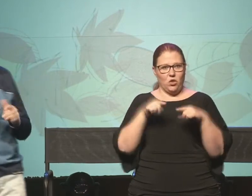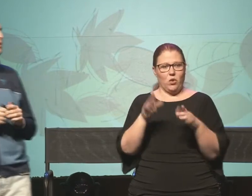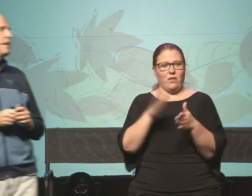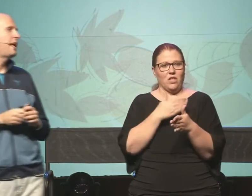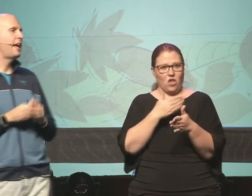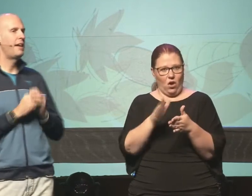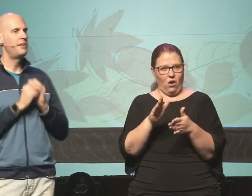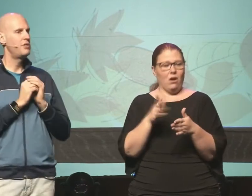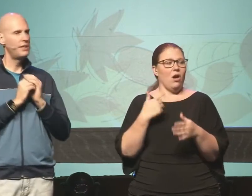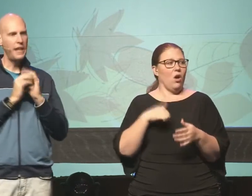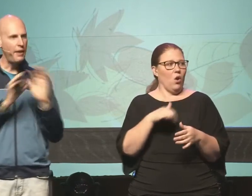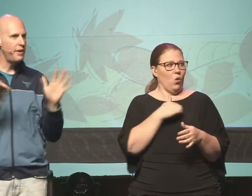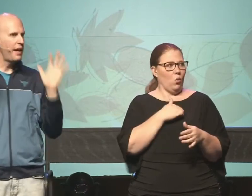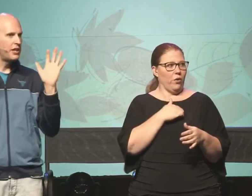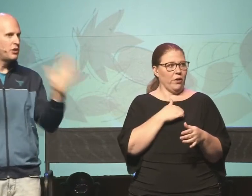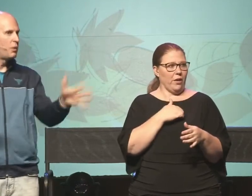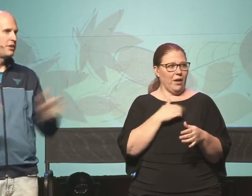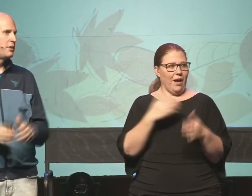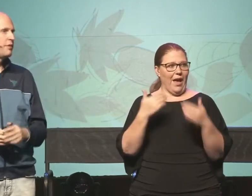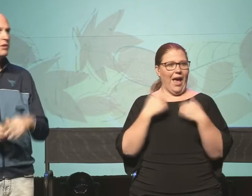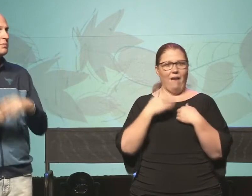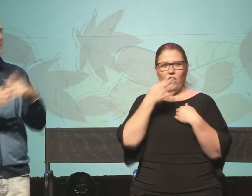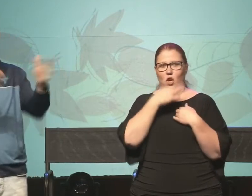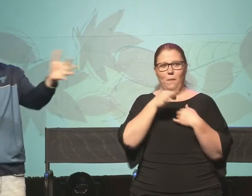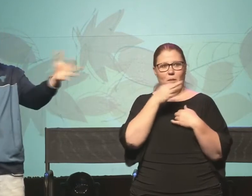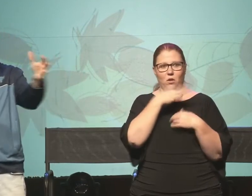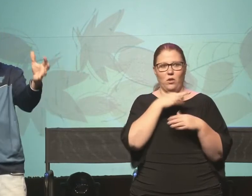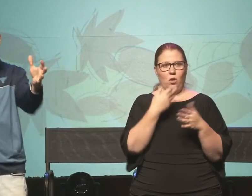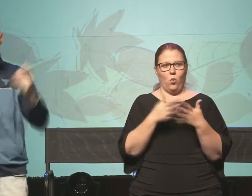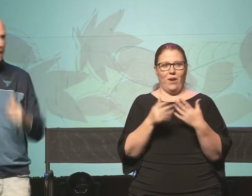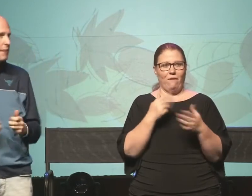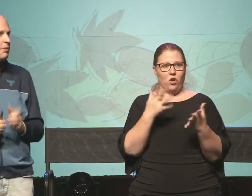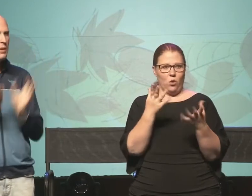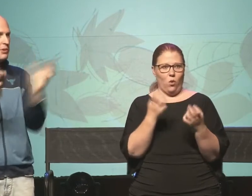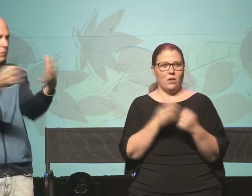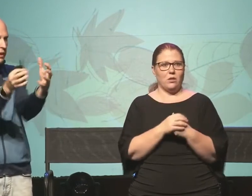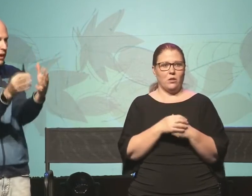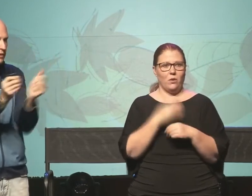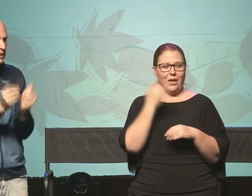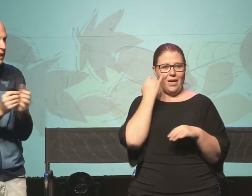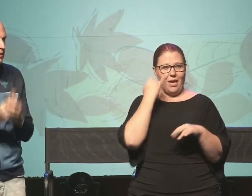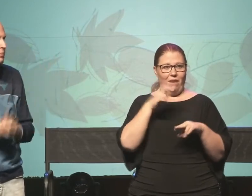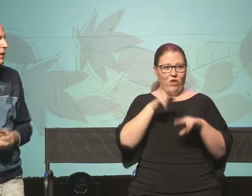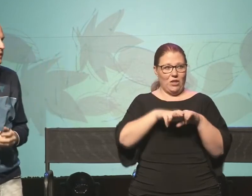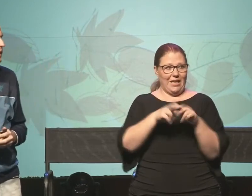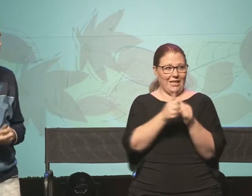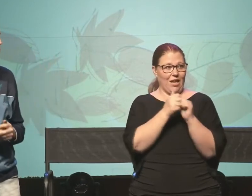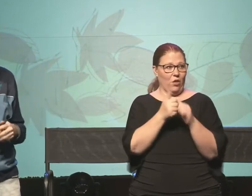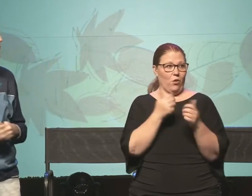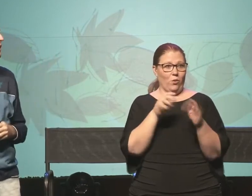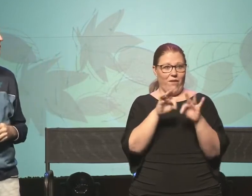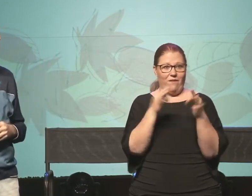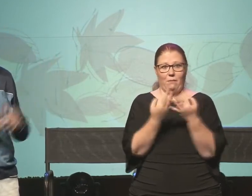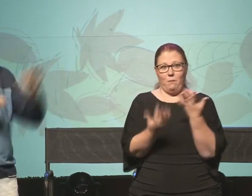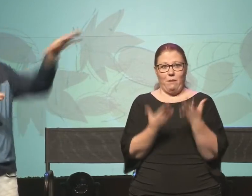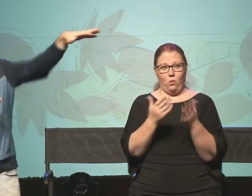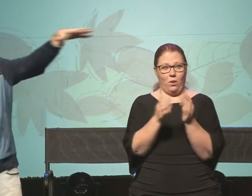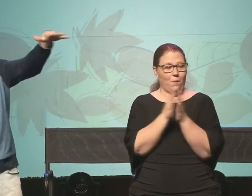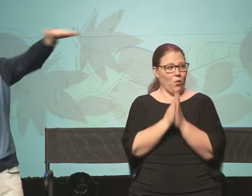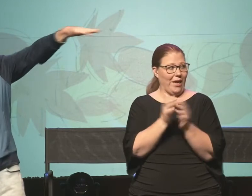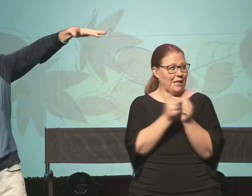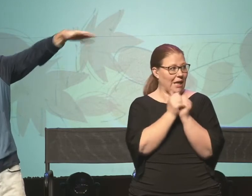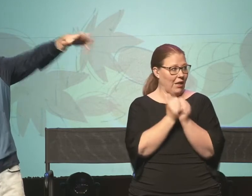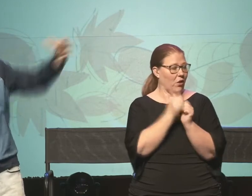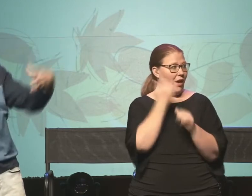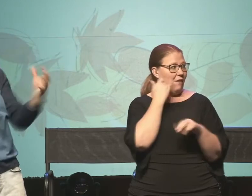that communion and just have it as you want to. If you're sitting with your family at a table, maybe you want to huddle together and pray together, right? If you're sitting